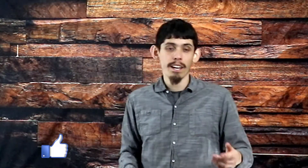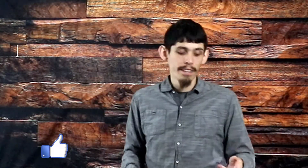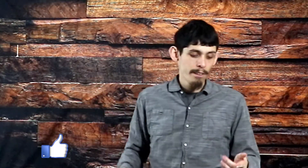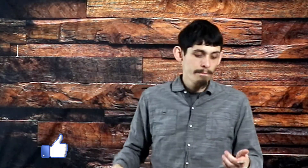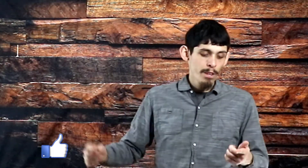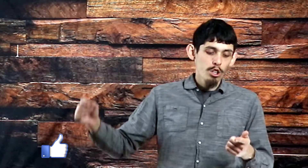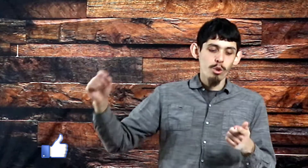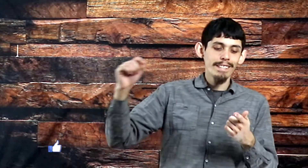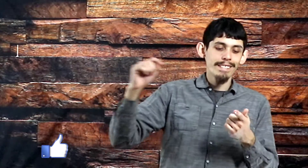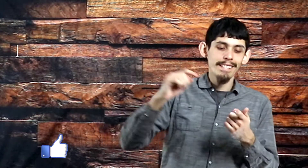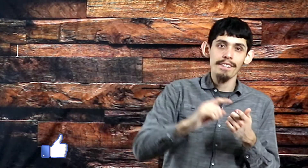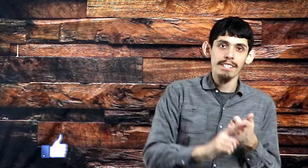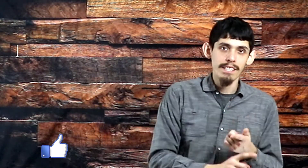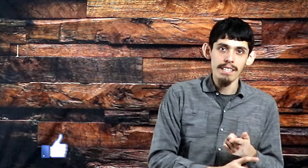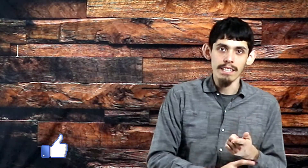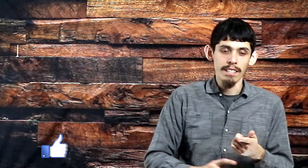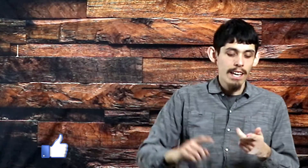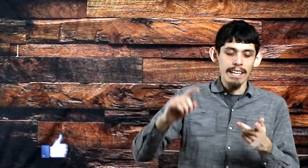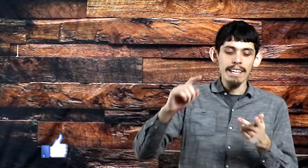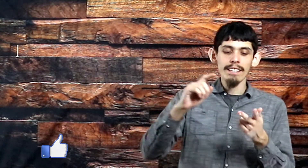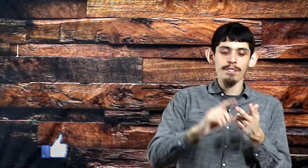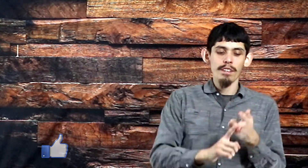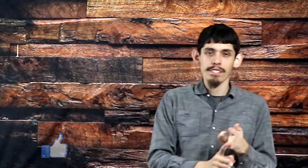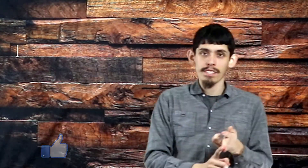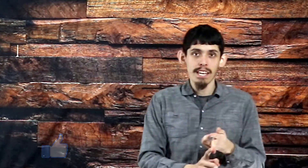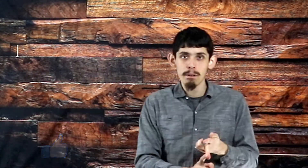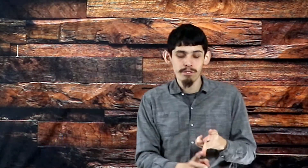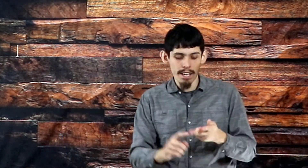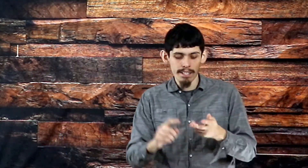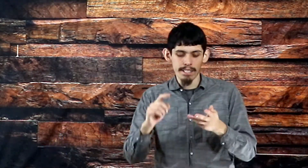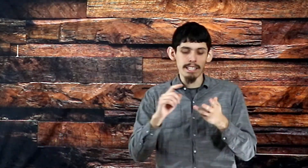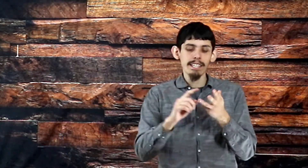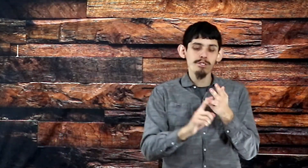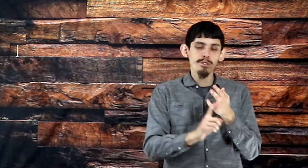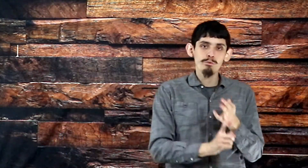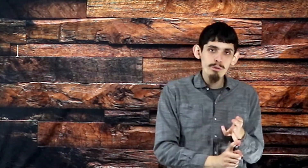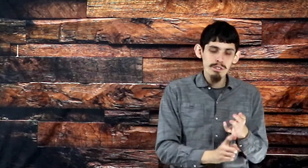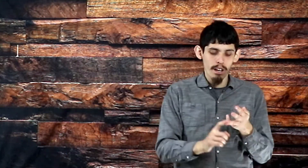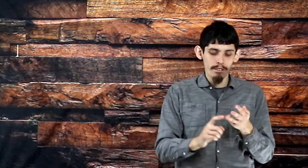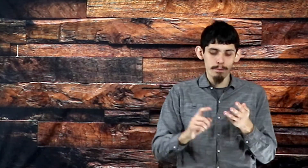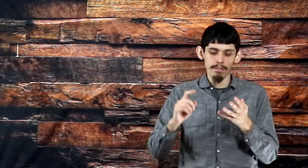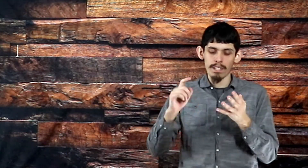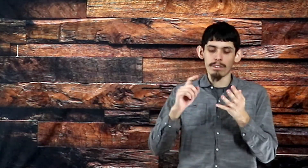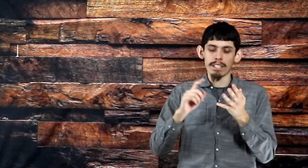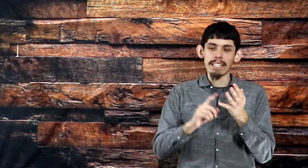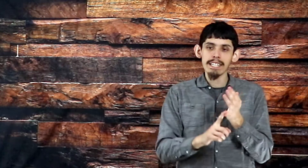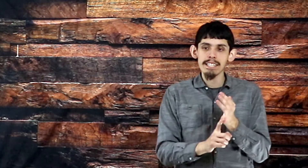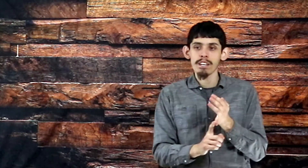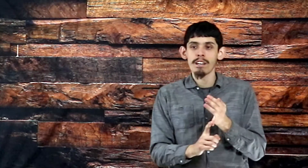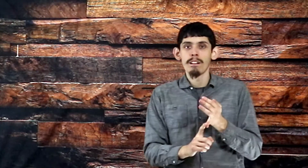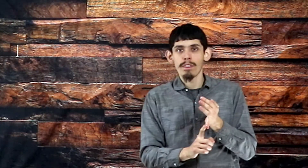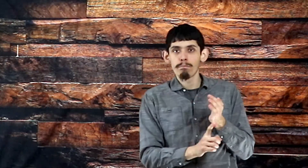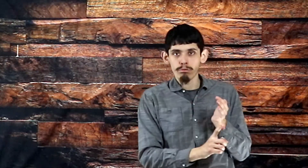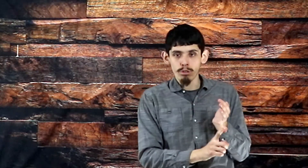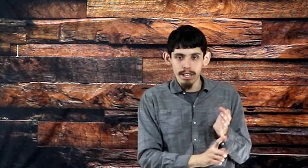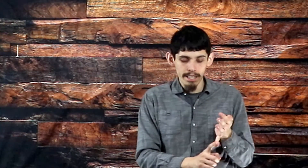that Christ is the seed. He is the stem of Jesse. He is the root and offspring of David. He is the branch